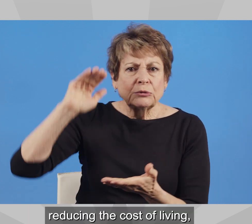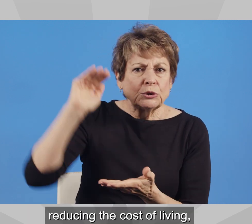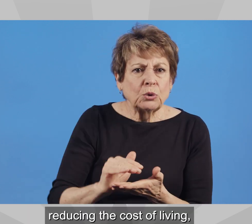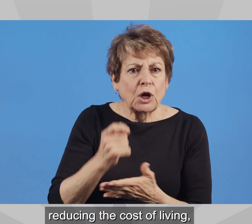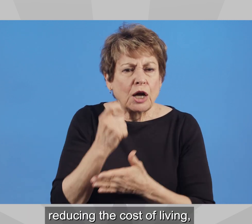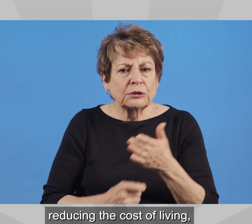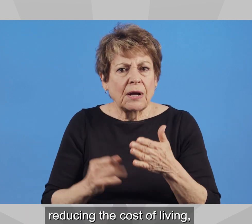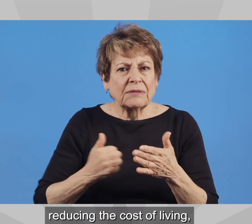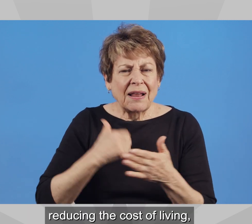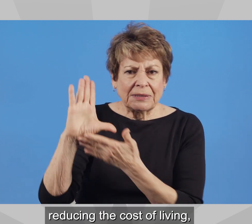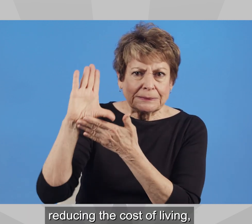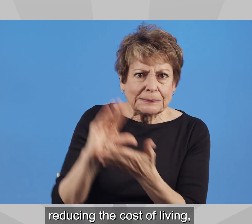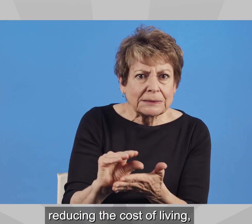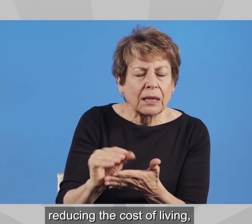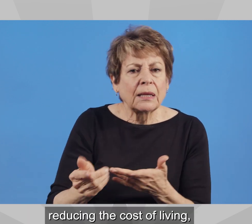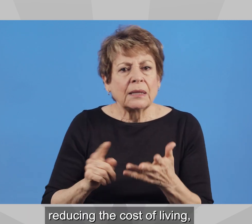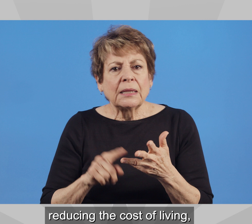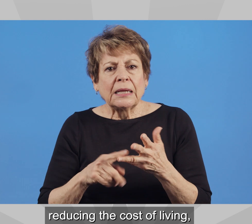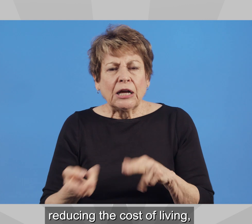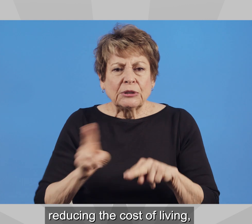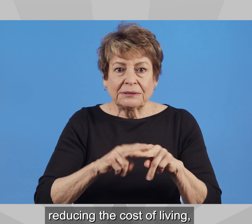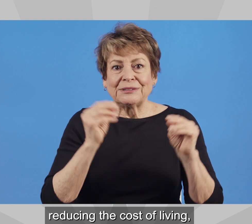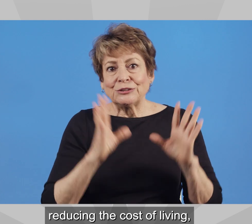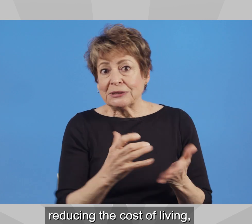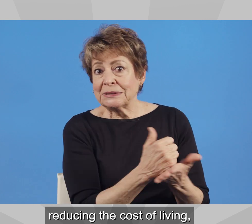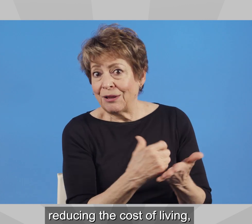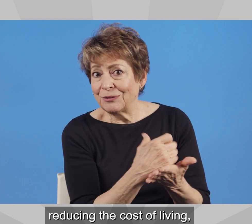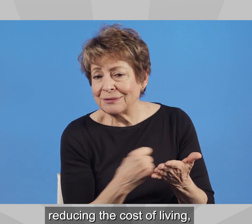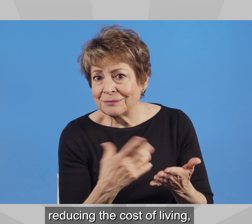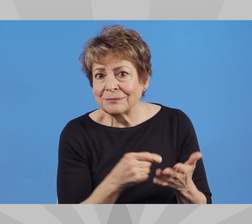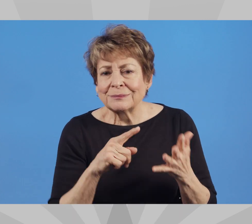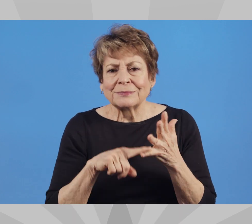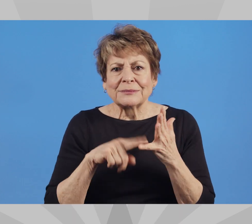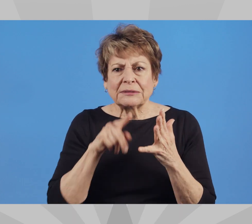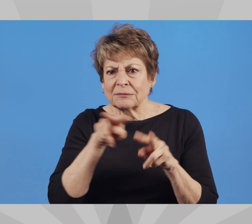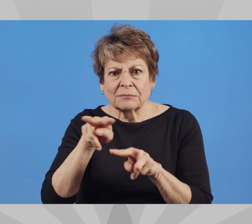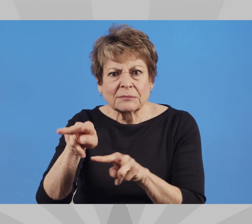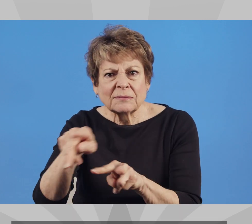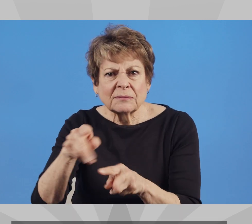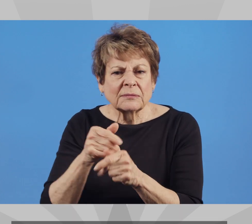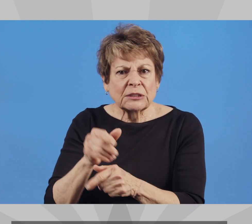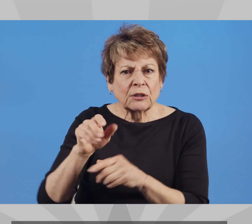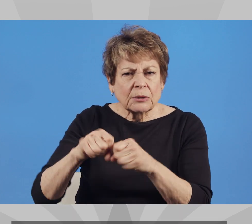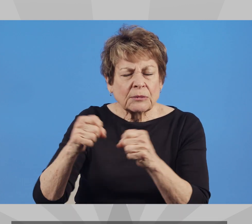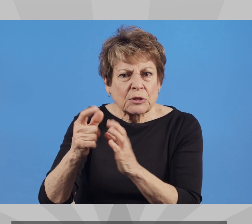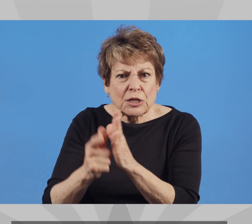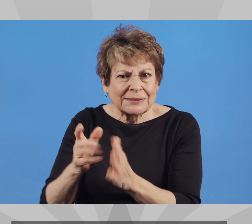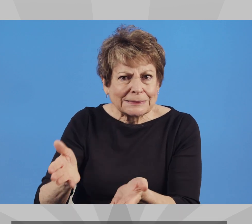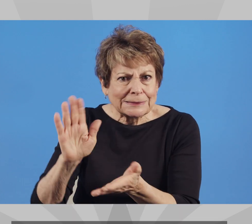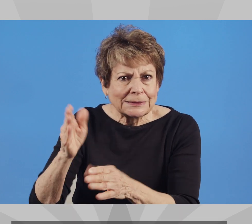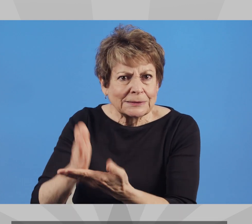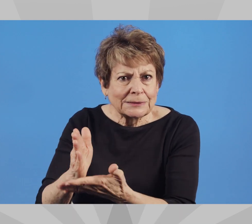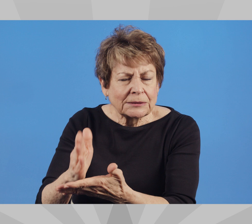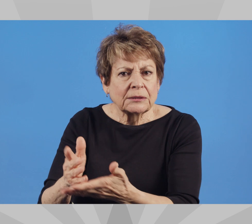reducing the cost of living, increasing teacher pay, and tackling crime and